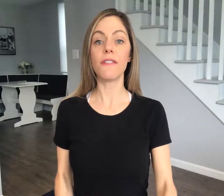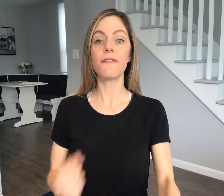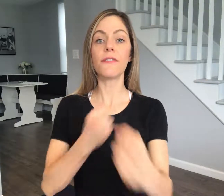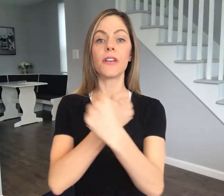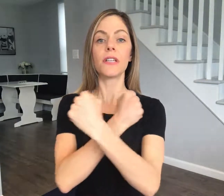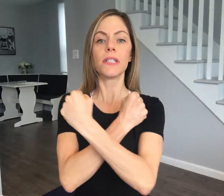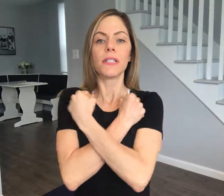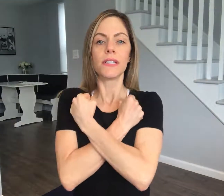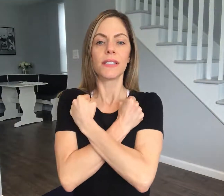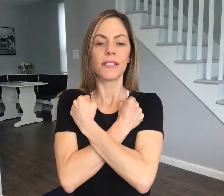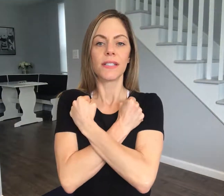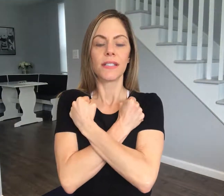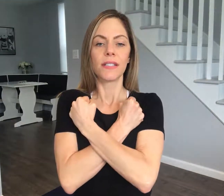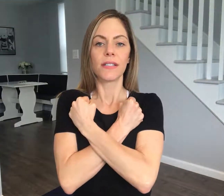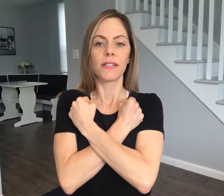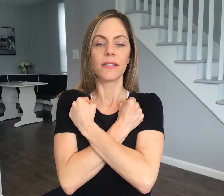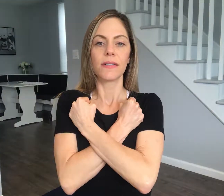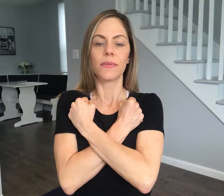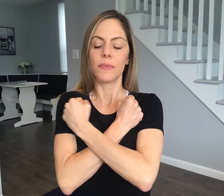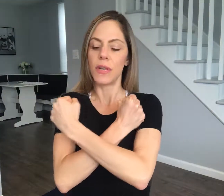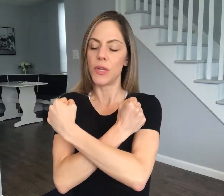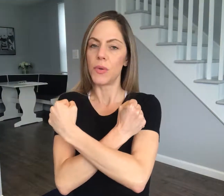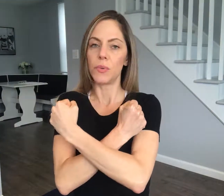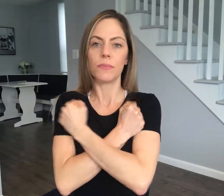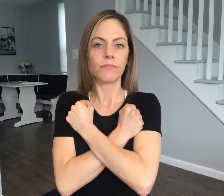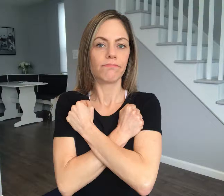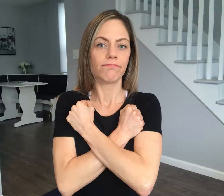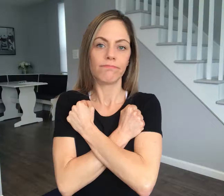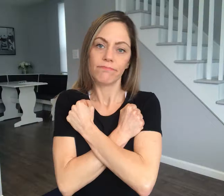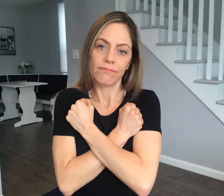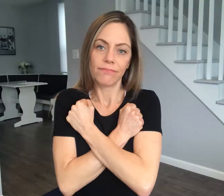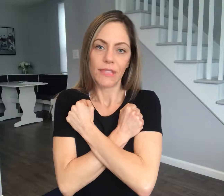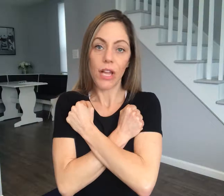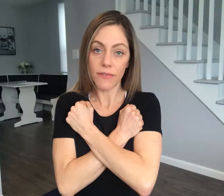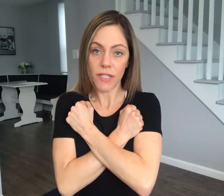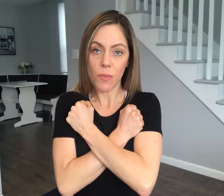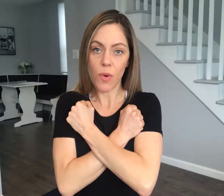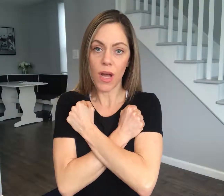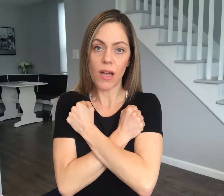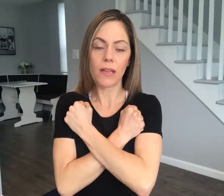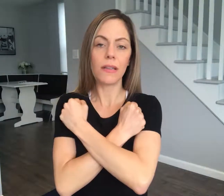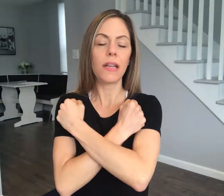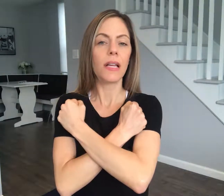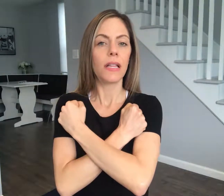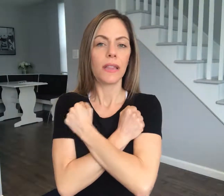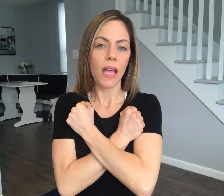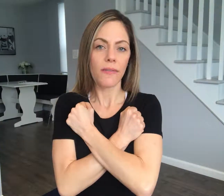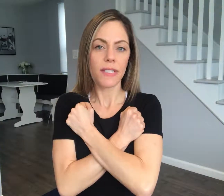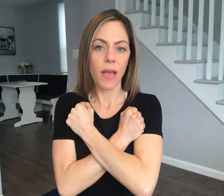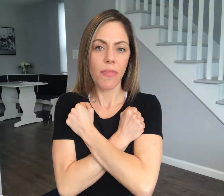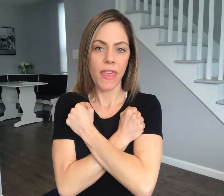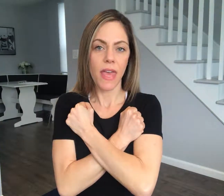when you love someone love something